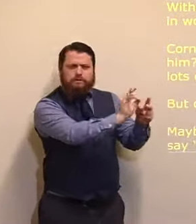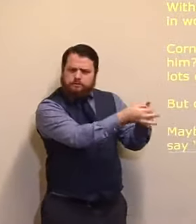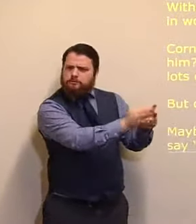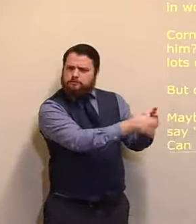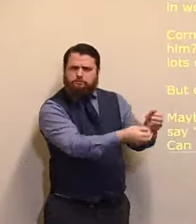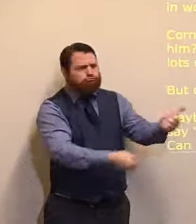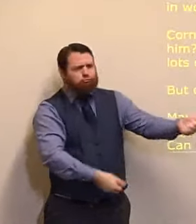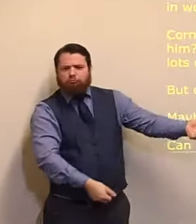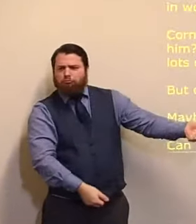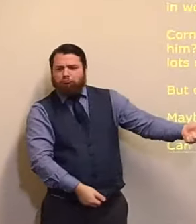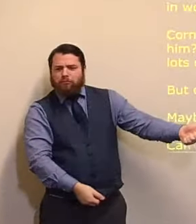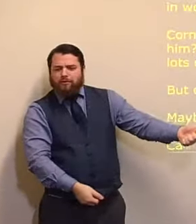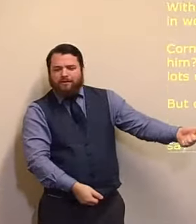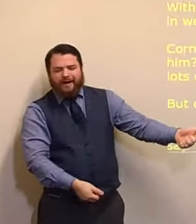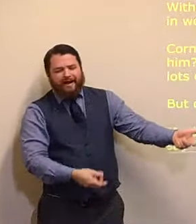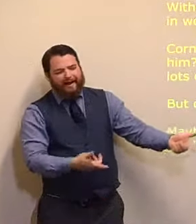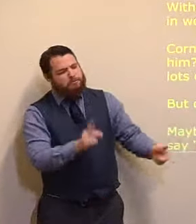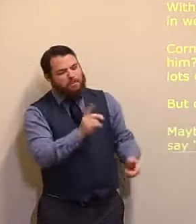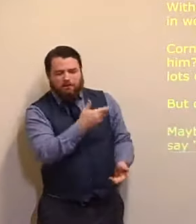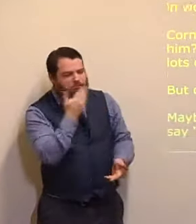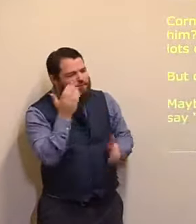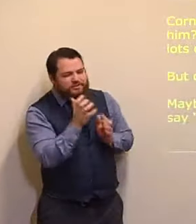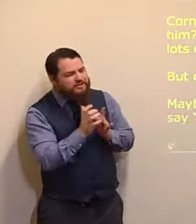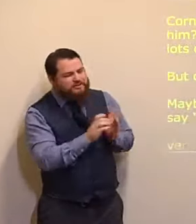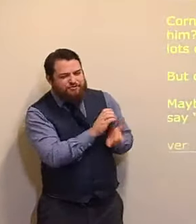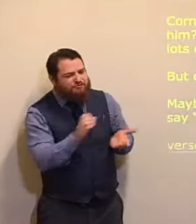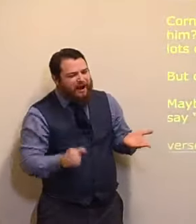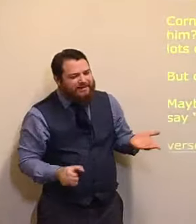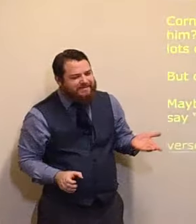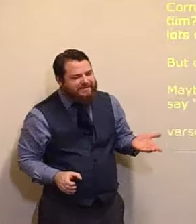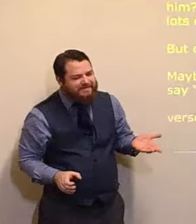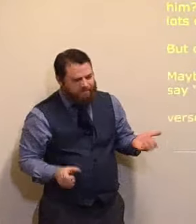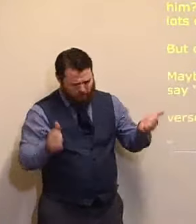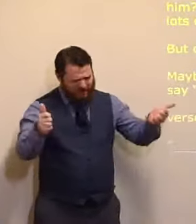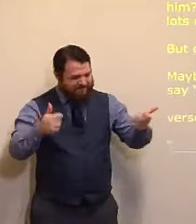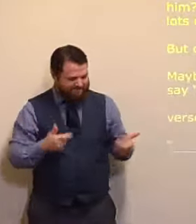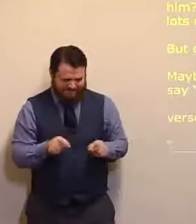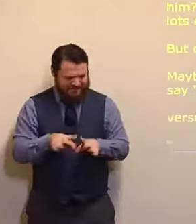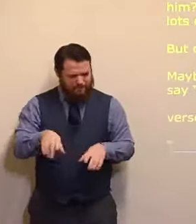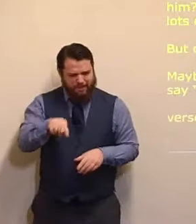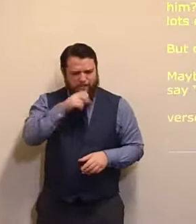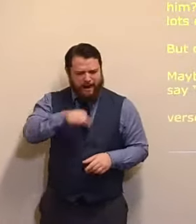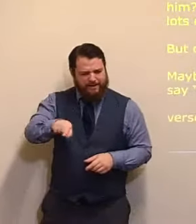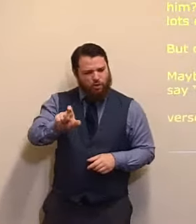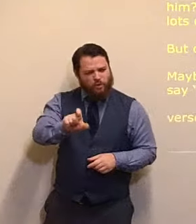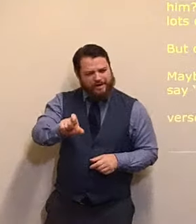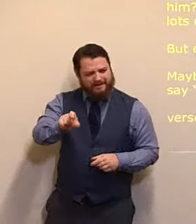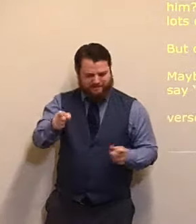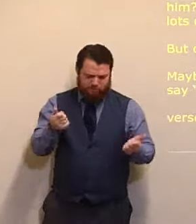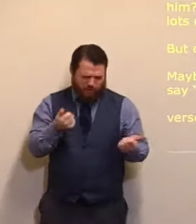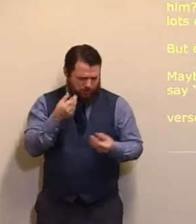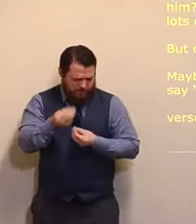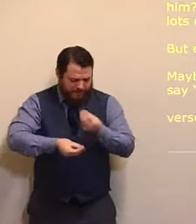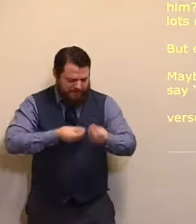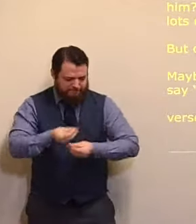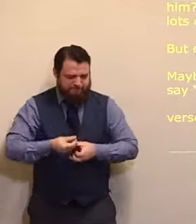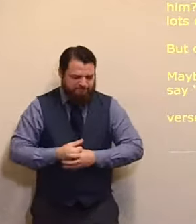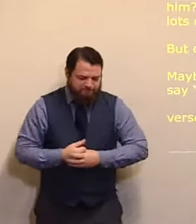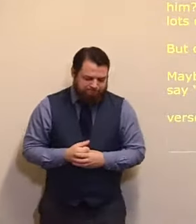So, the first thing, in verse 1, look at it, it's all in the text, and my dear brothers, and sisters, as I keep, telling, and I will,